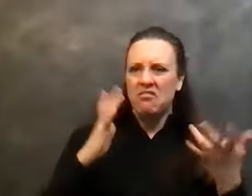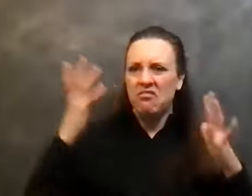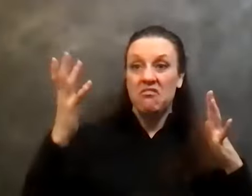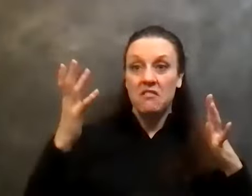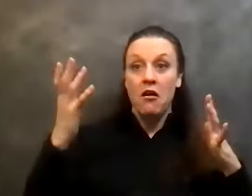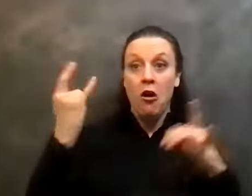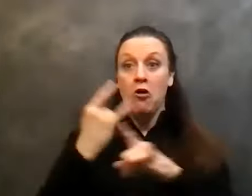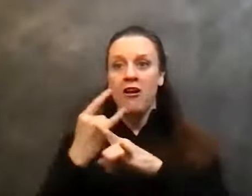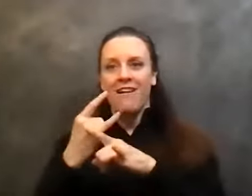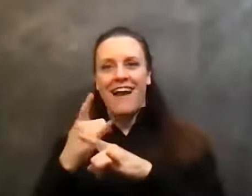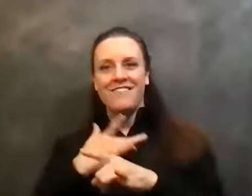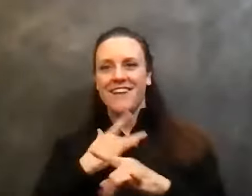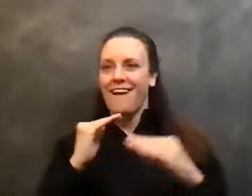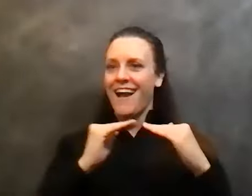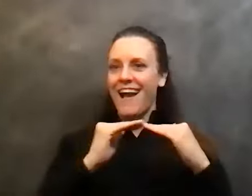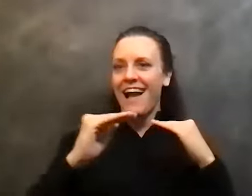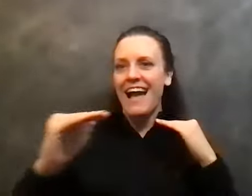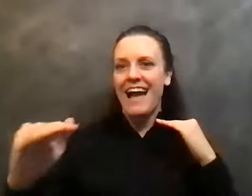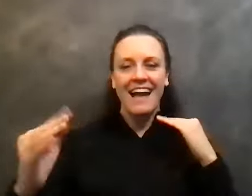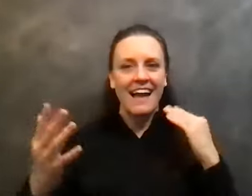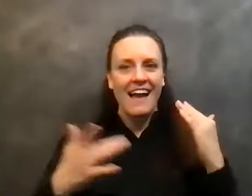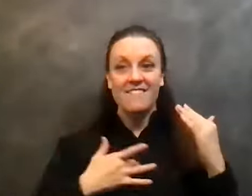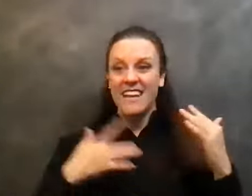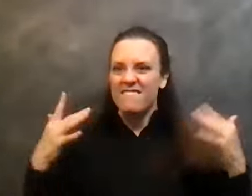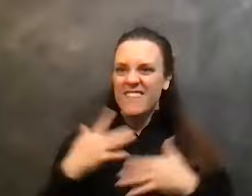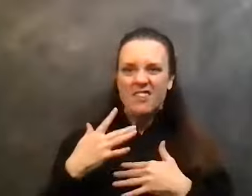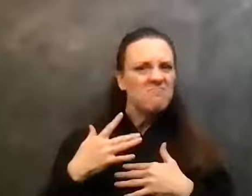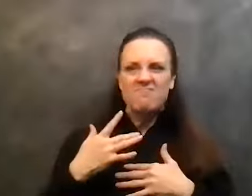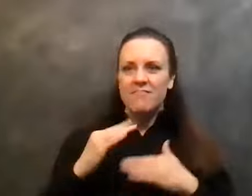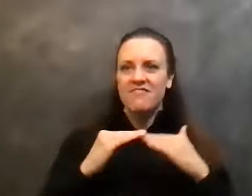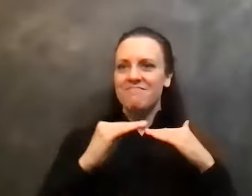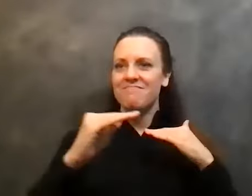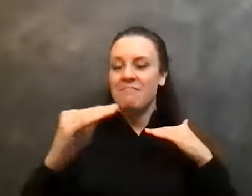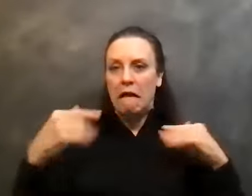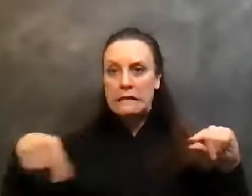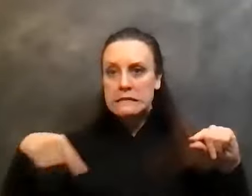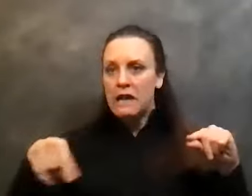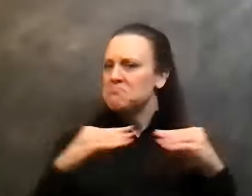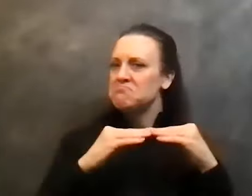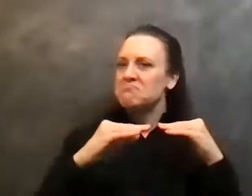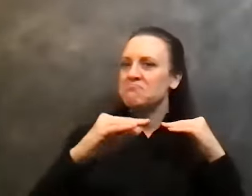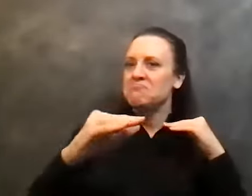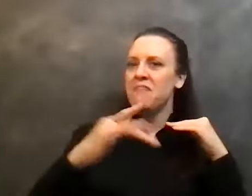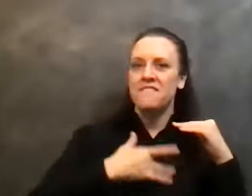alcohol. It took away the fear. took away the anxiety and it gave me an